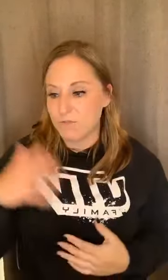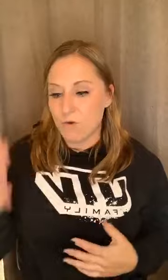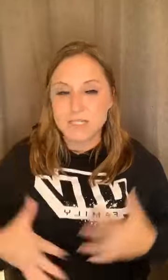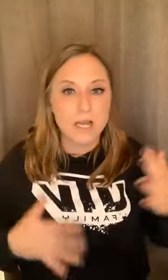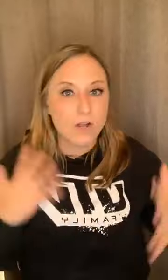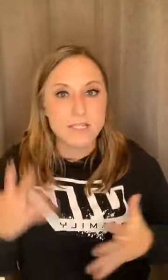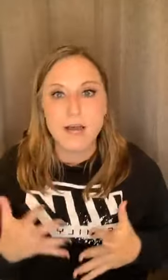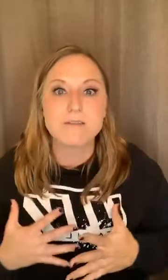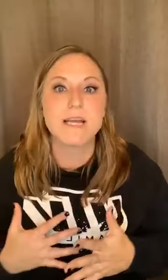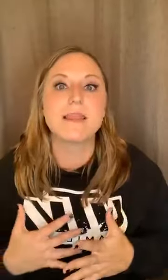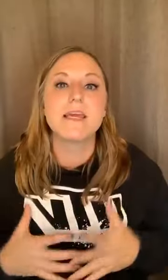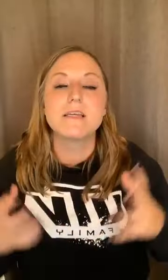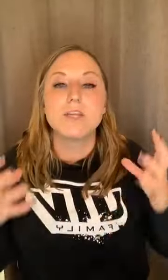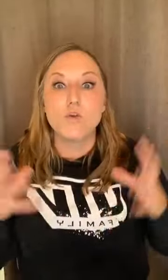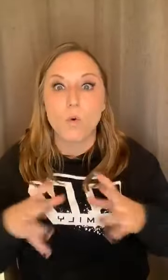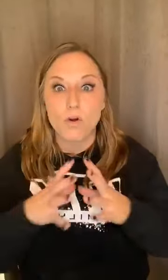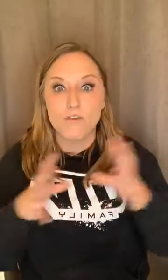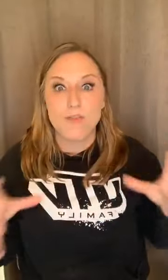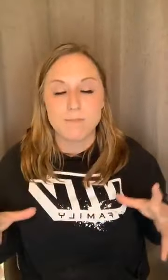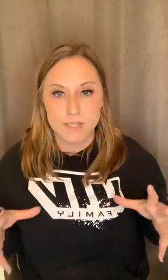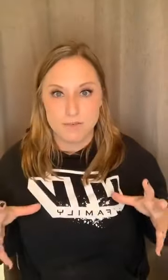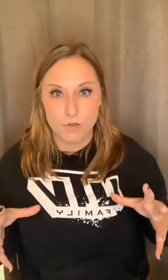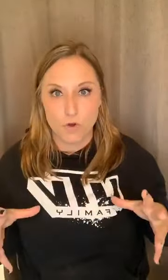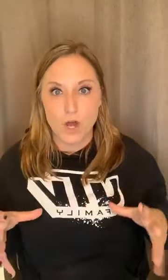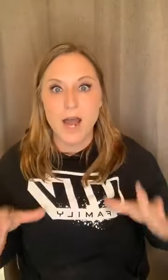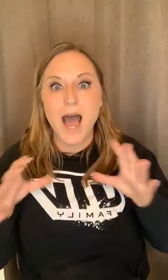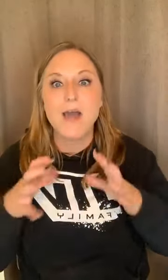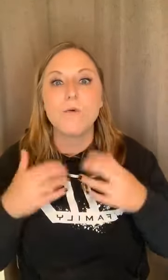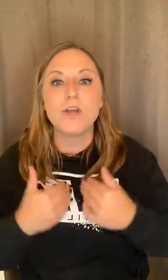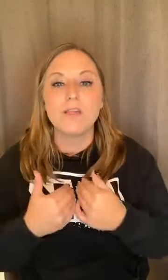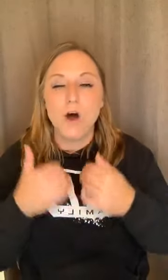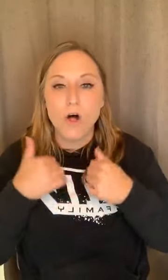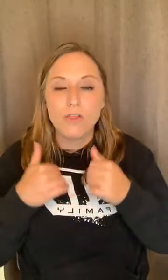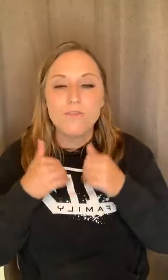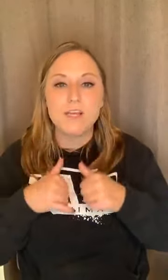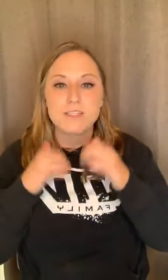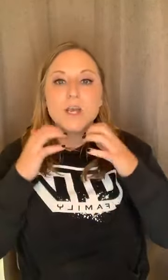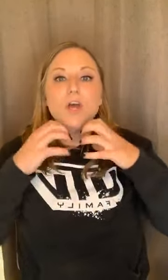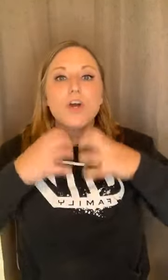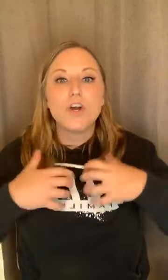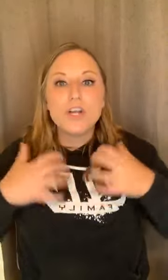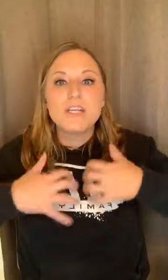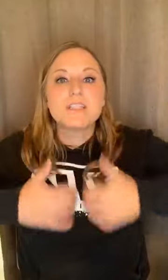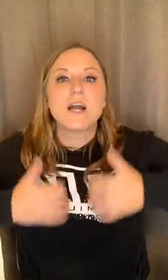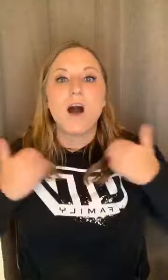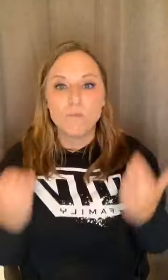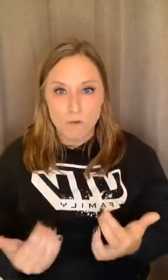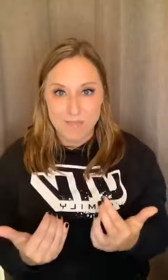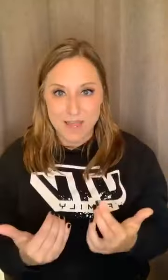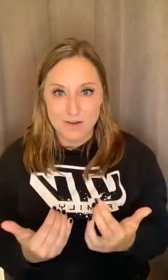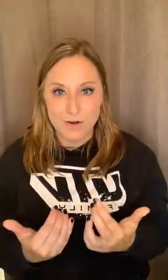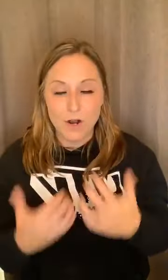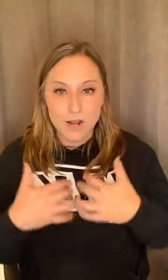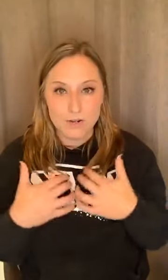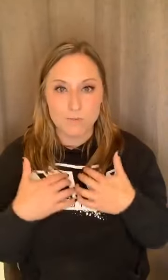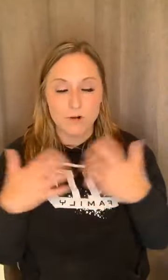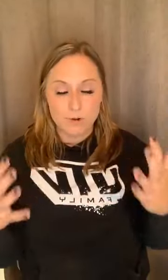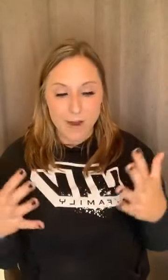focusing on all these outside things in order for them to feel good. I want all of this goodness to come from the inner, inner work, right?